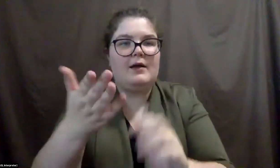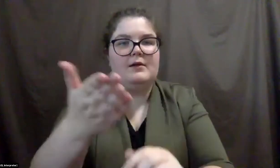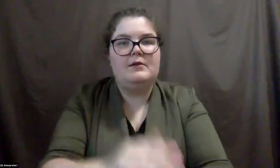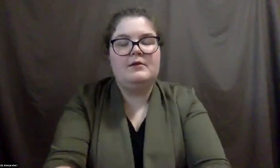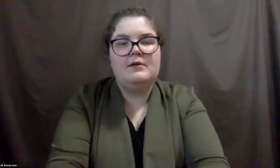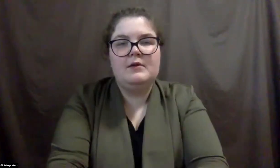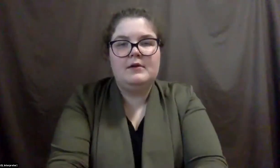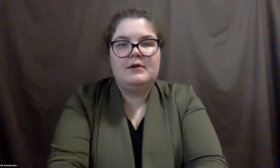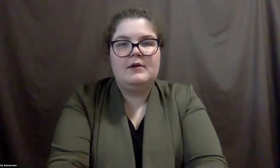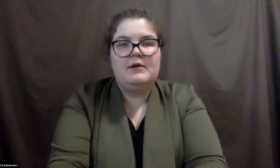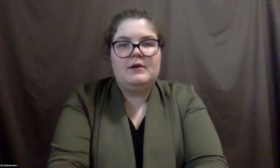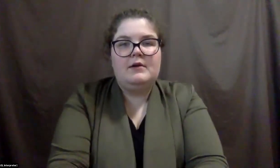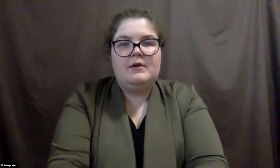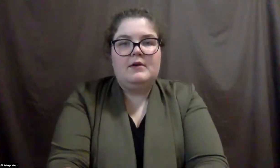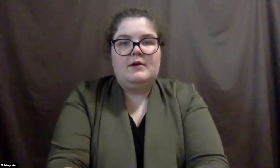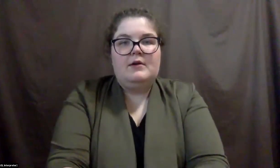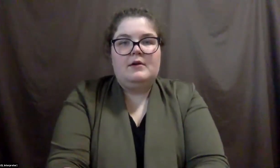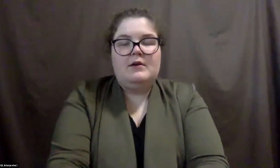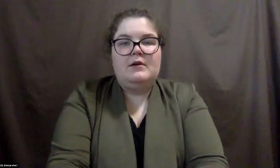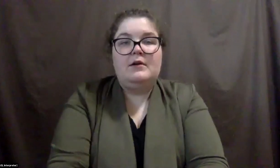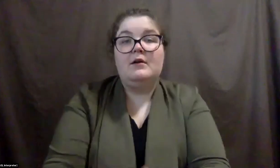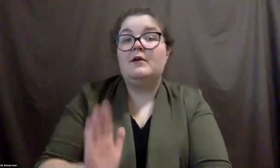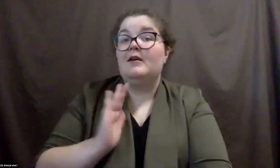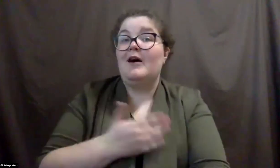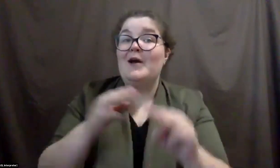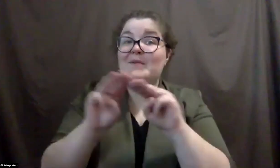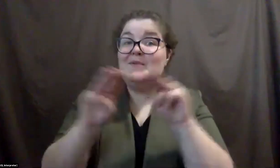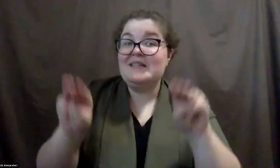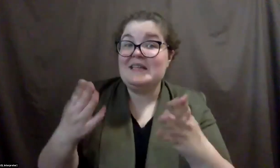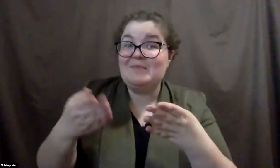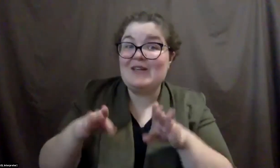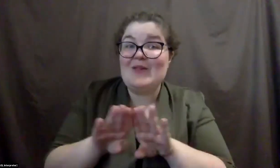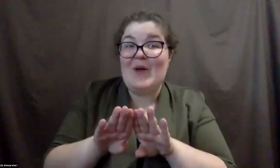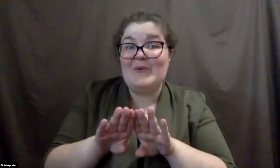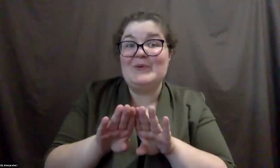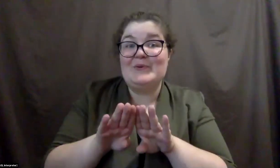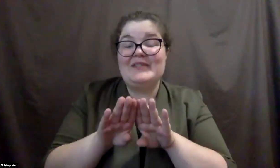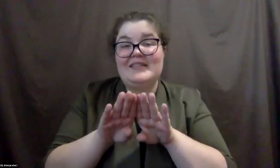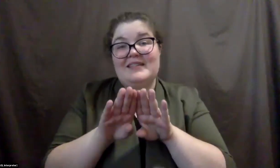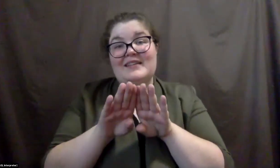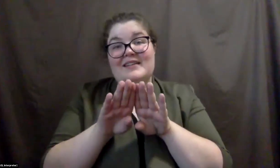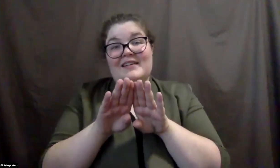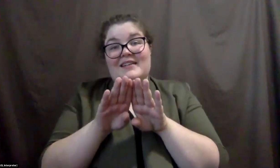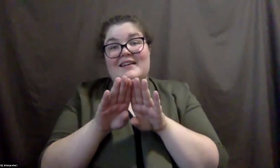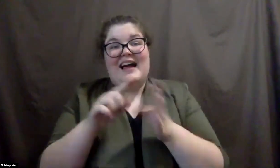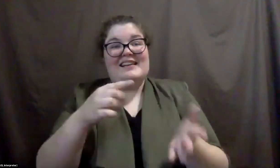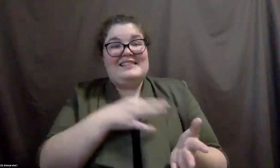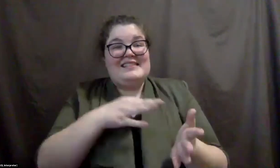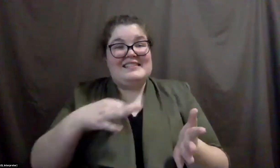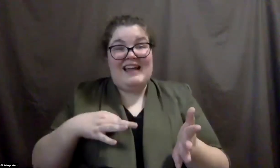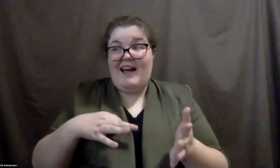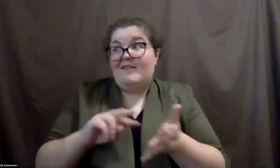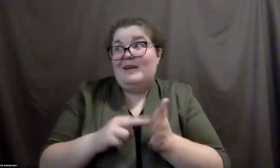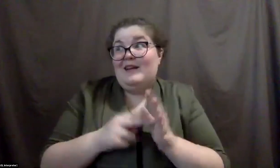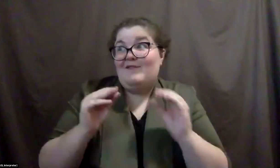Um, well, I, our museum is closed. So as a, as, as the staff person, I don't really have any challenges,